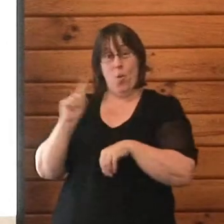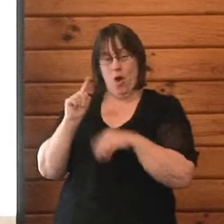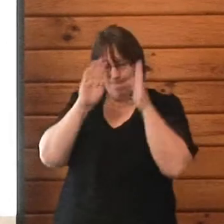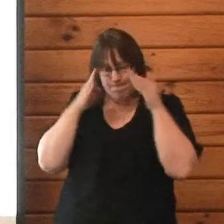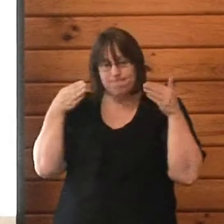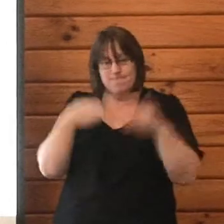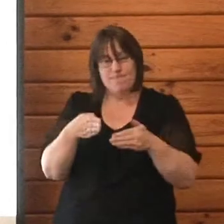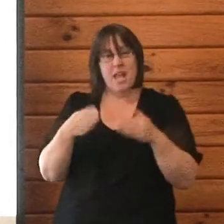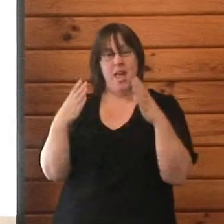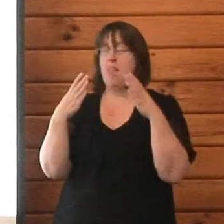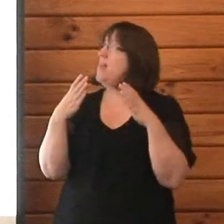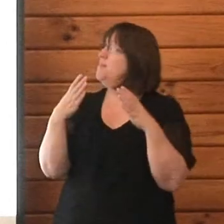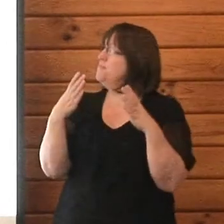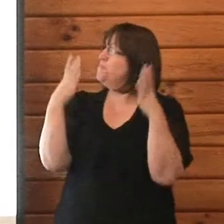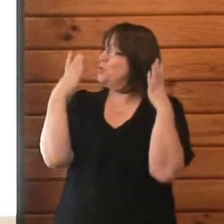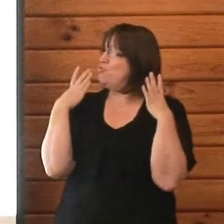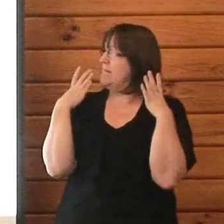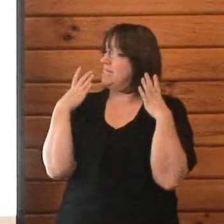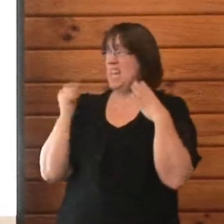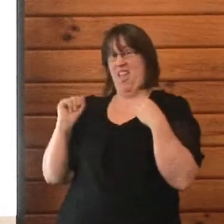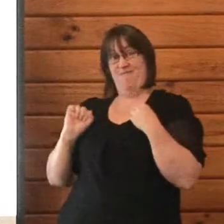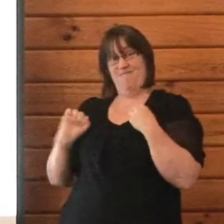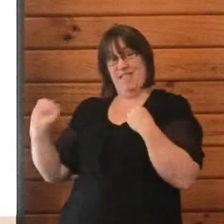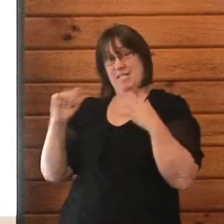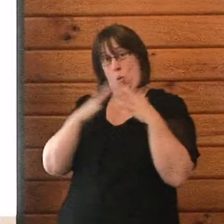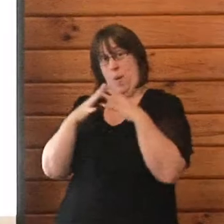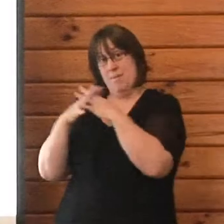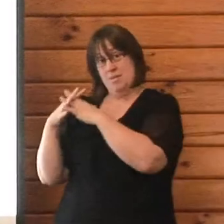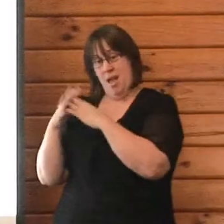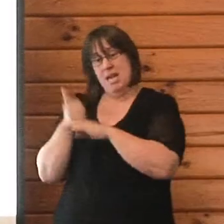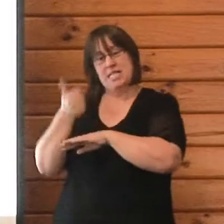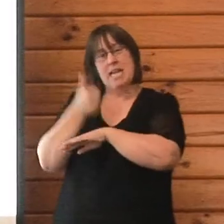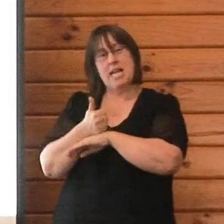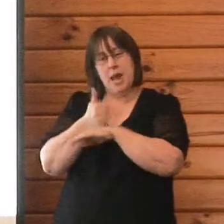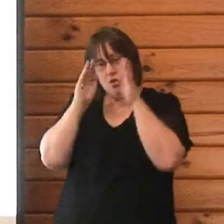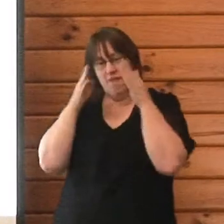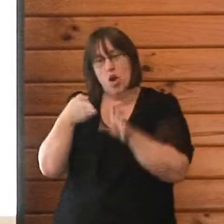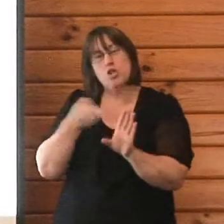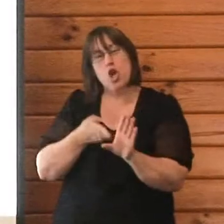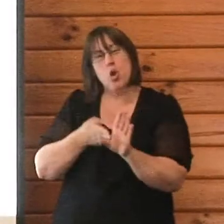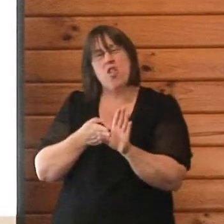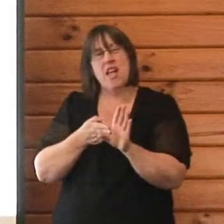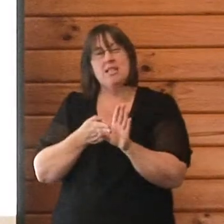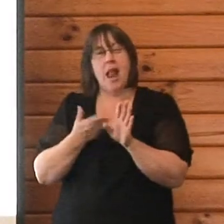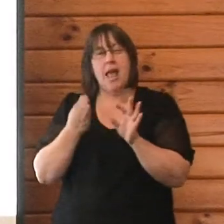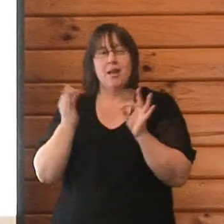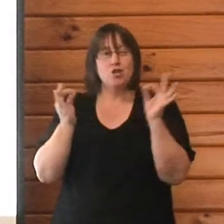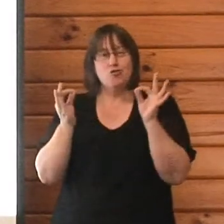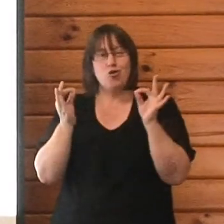a youth orientated social media experience that we try to engage